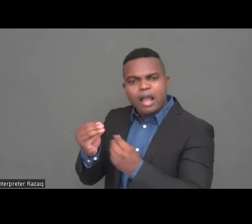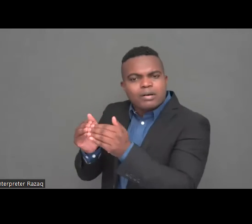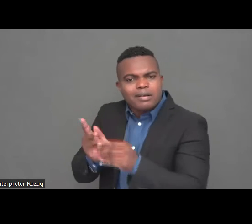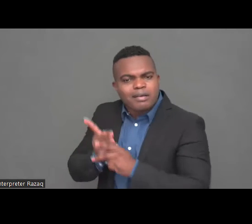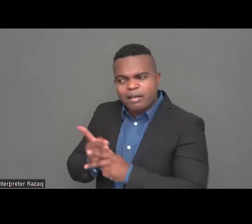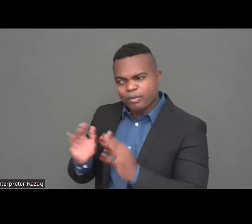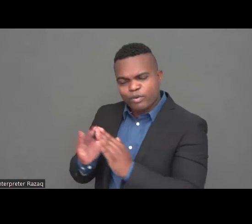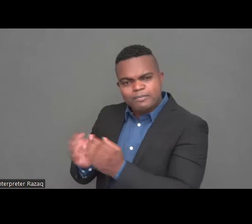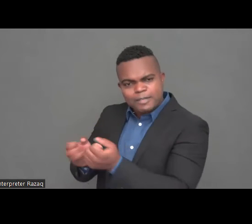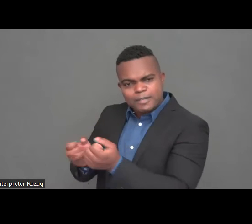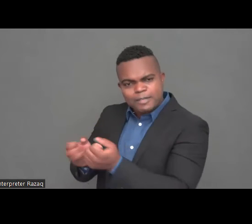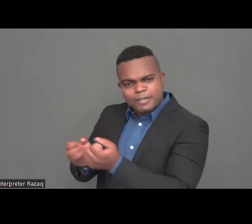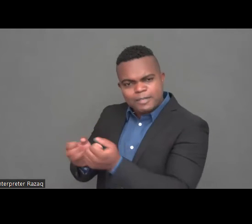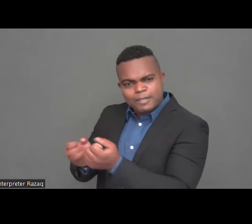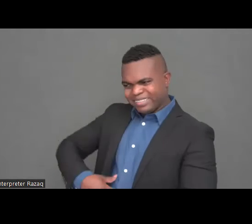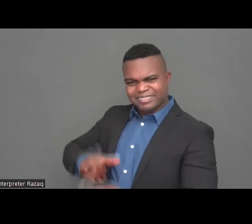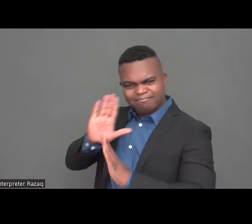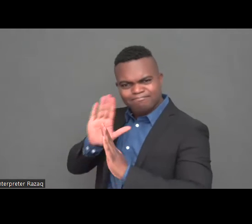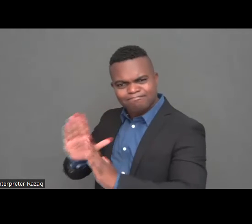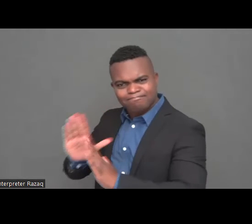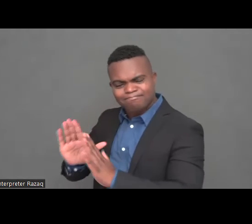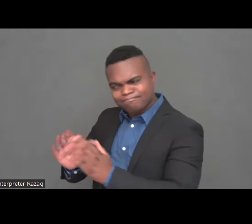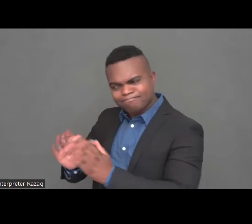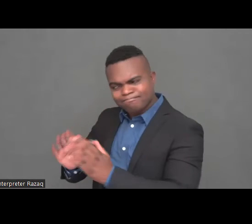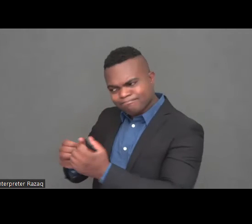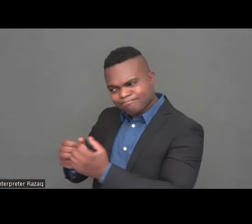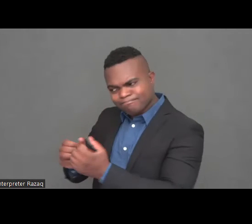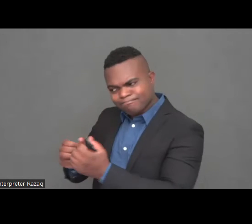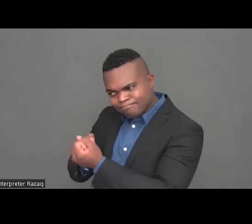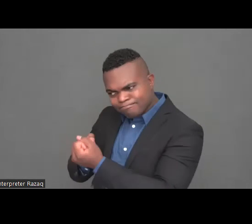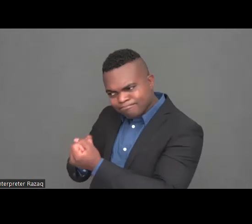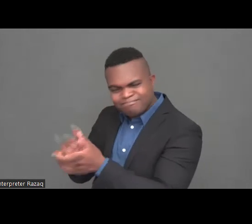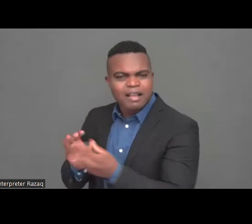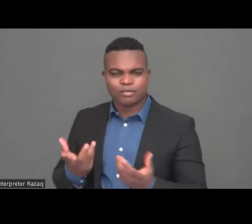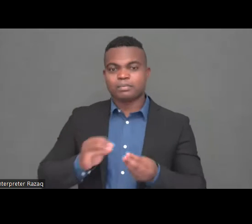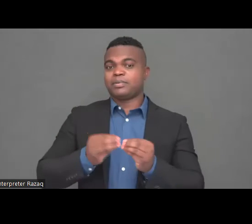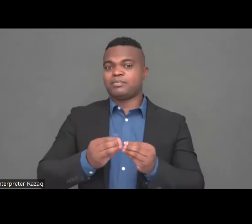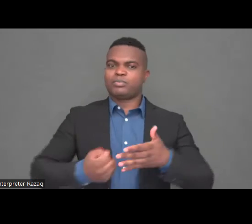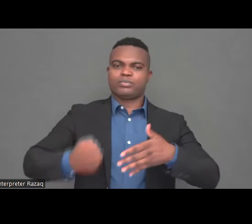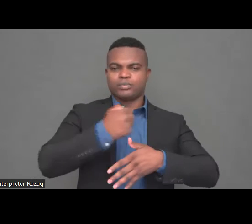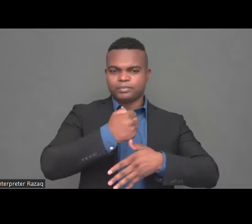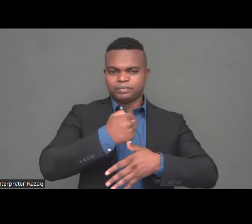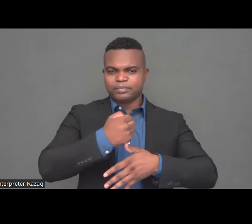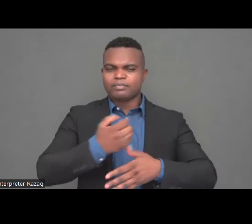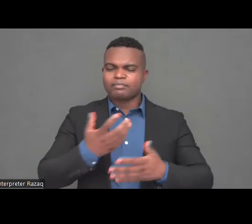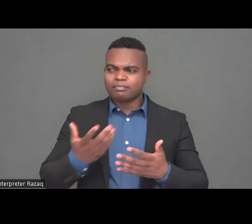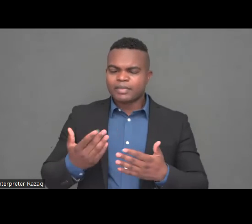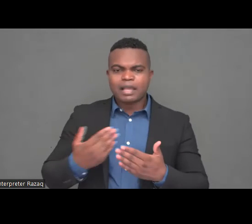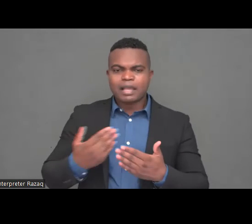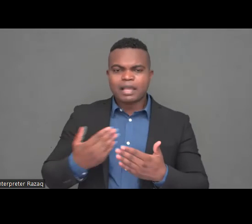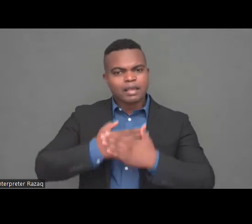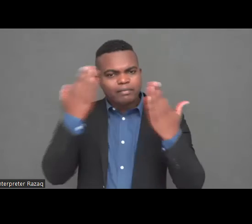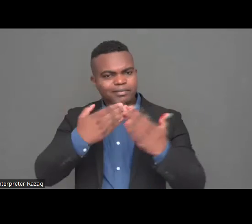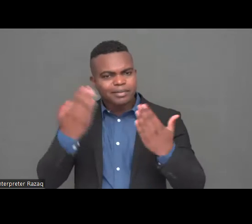daycare programs stopped. So if my son, if Yulia's daughter,